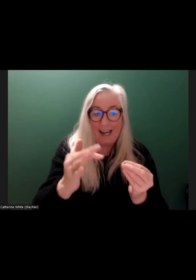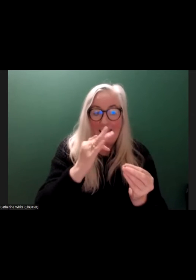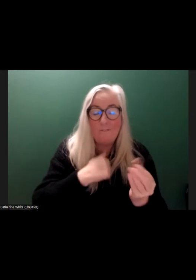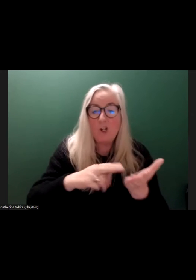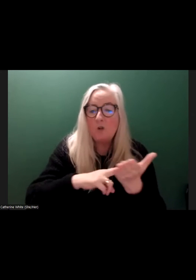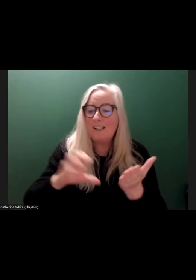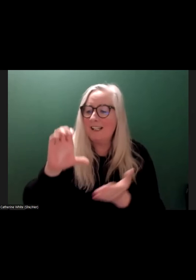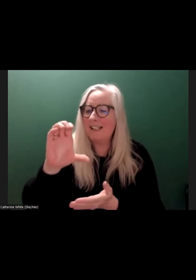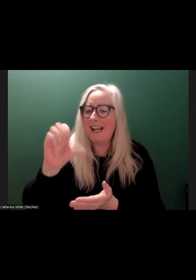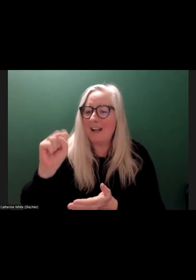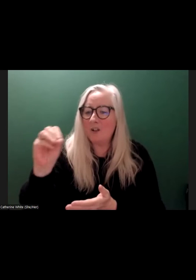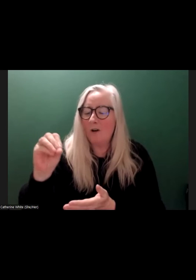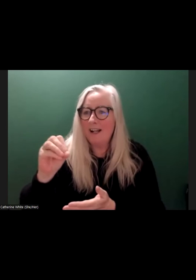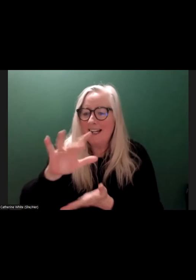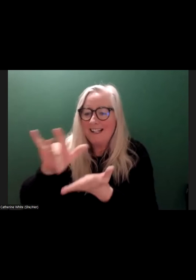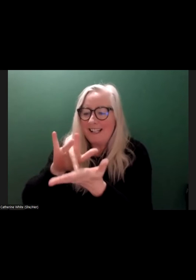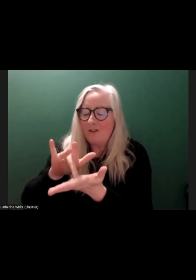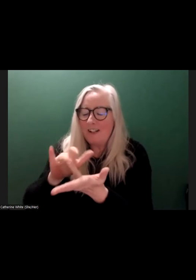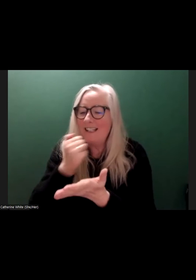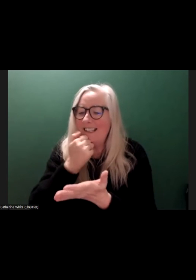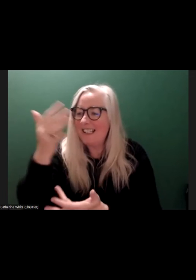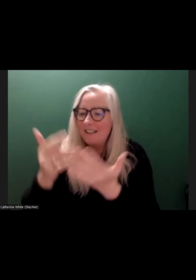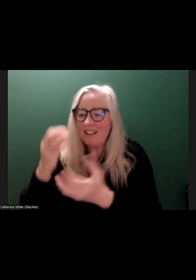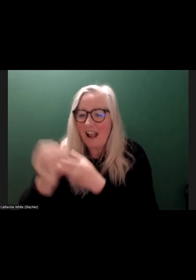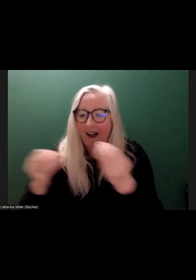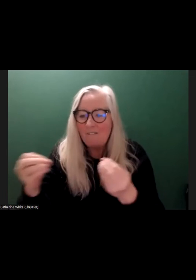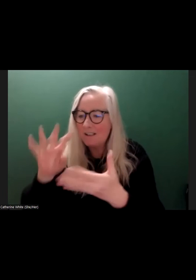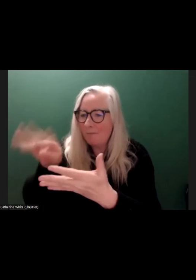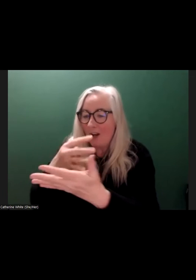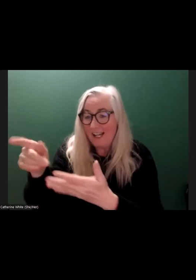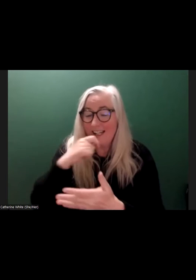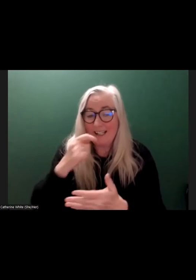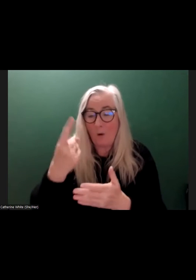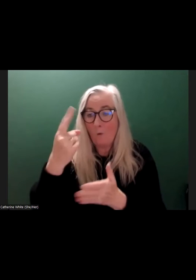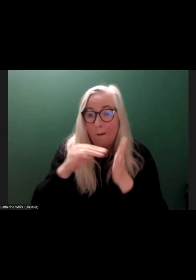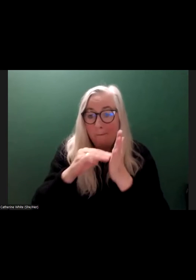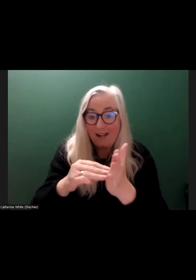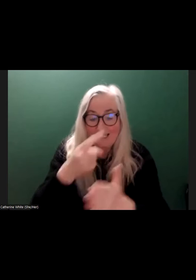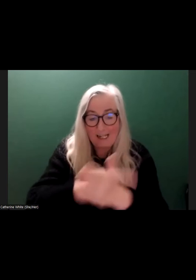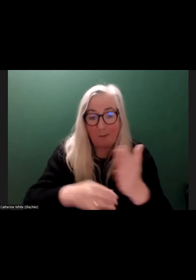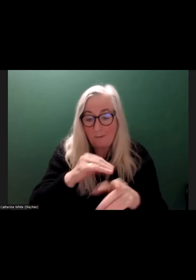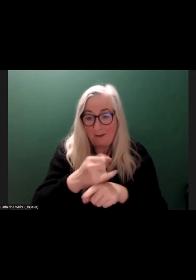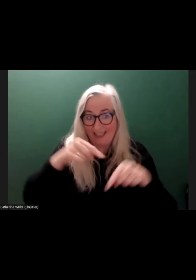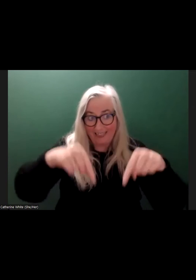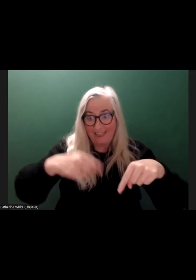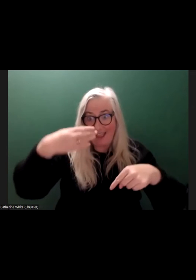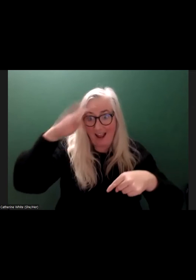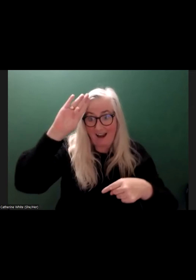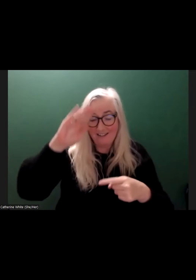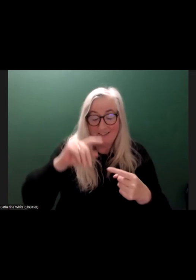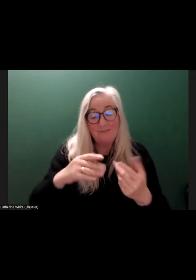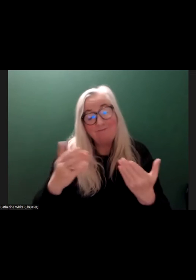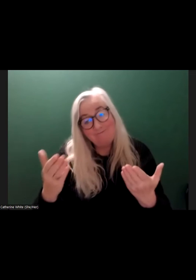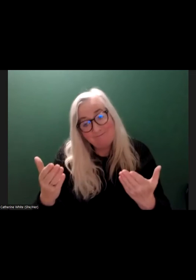Office as a metric of disabled people, they're going to say there's nearly a million disabled people in the country. That's, look,